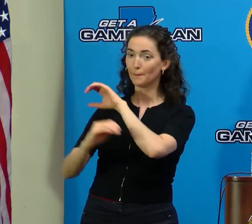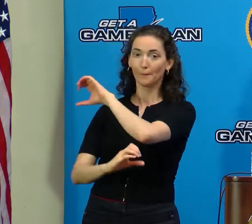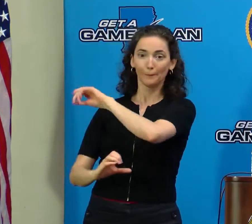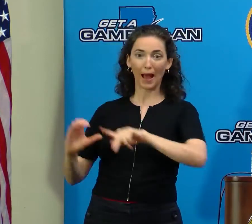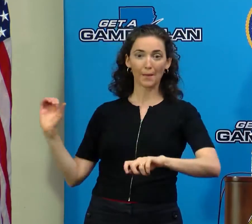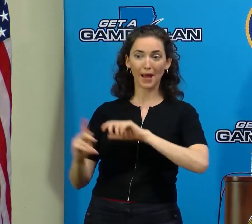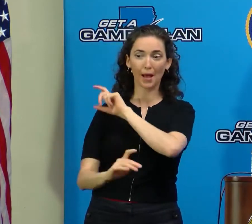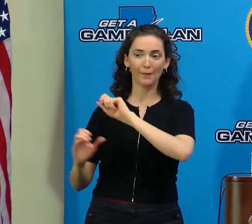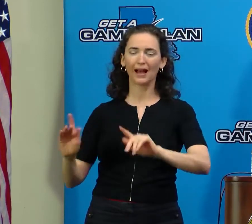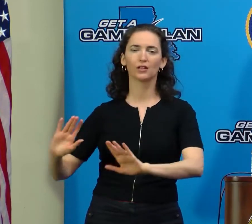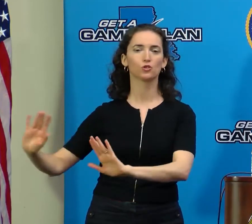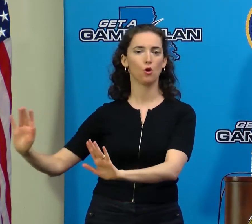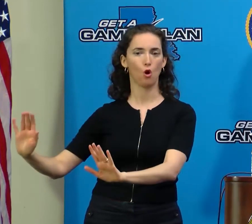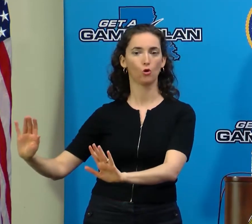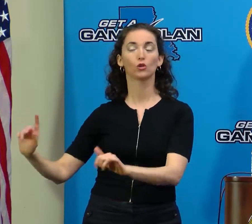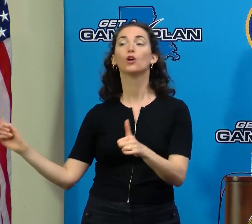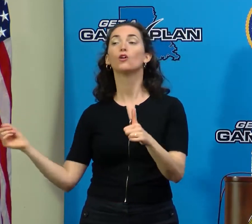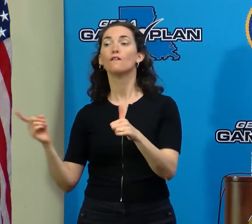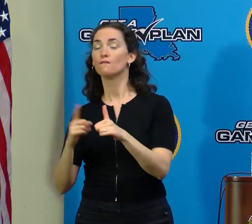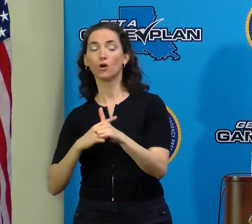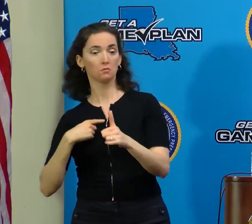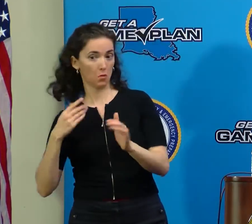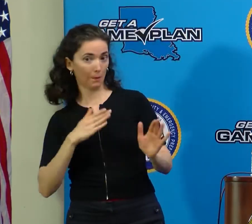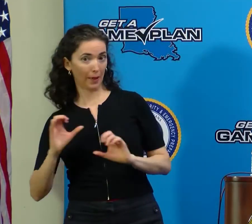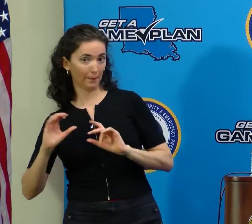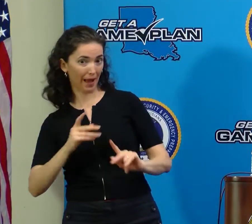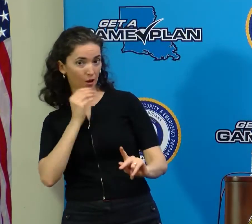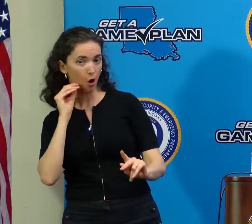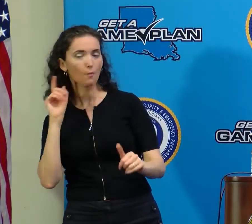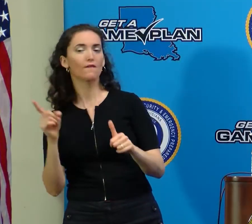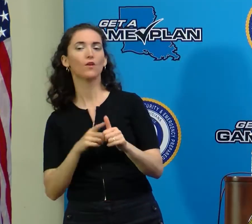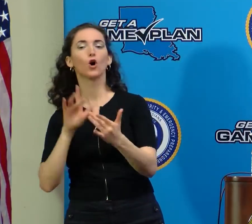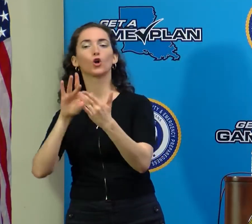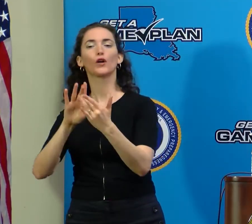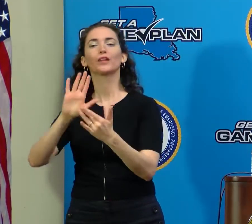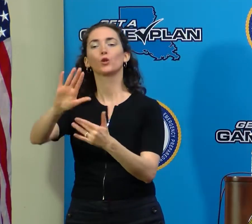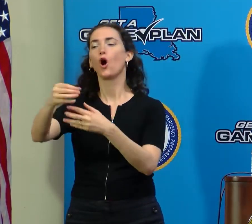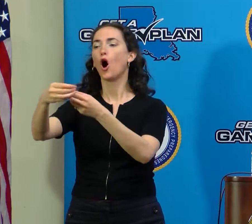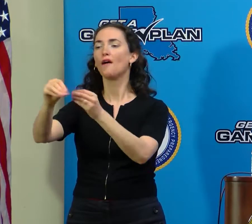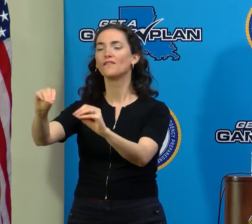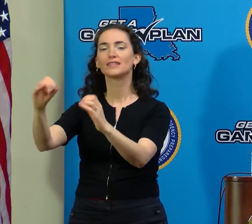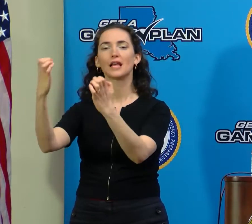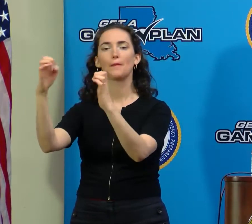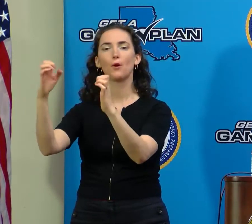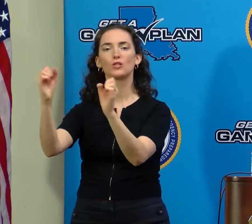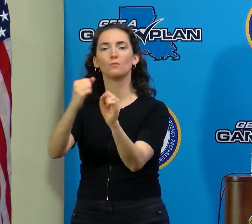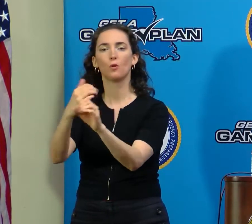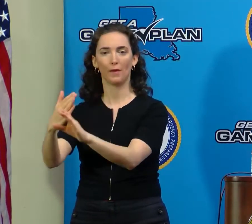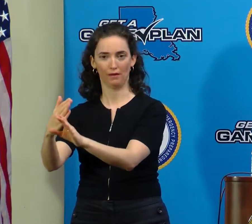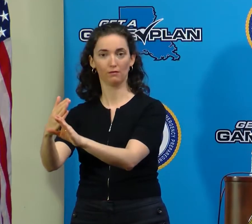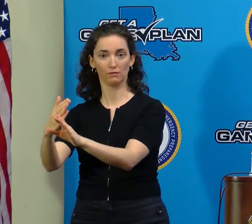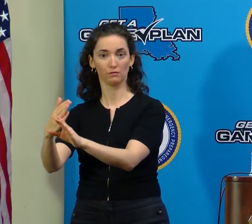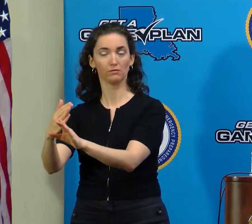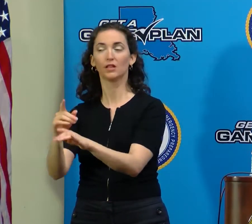before you return, contact your Office of Emergency Preparedness or listen to the guidance that's being issued by